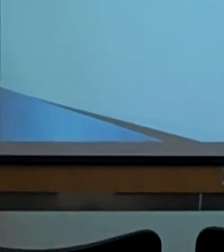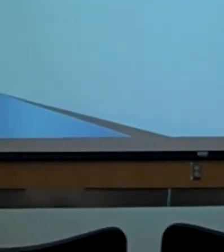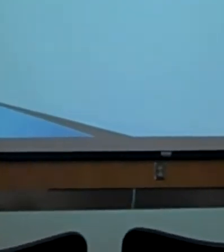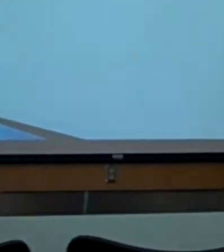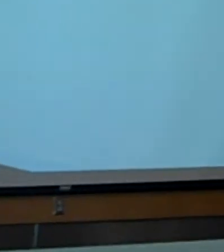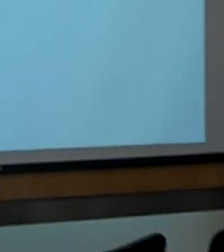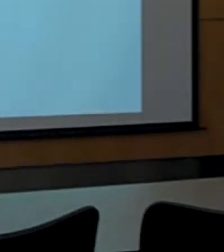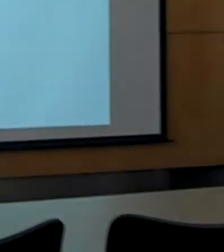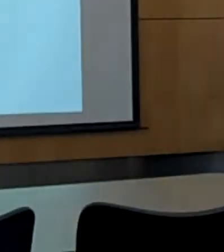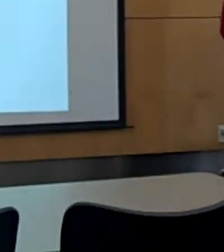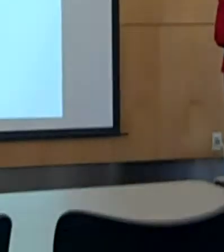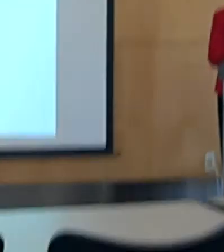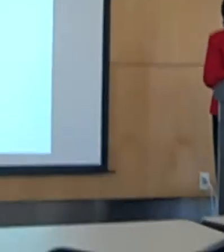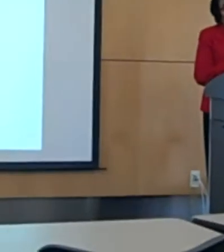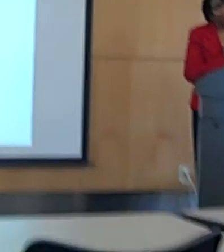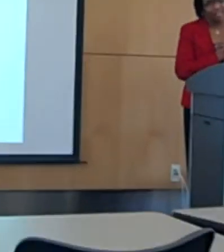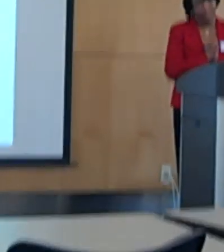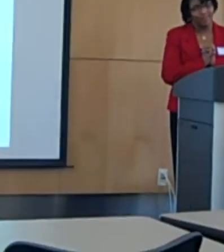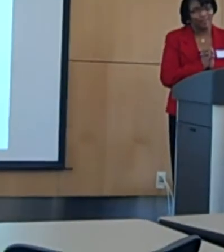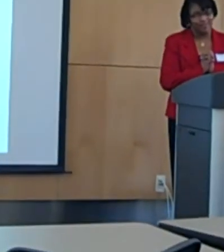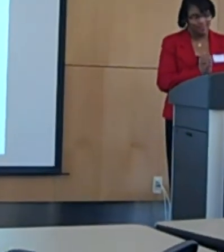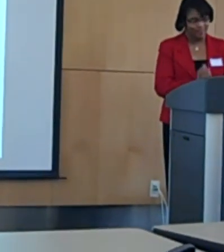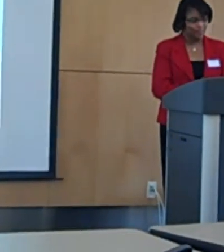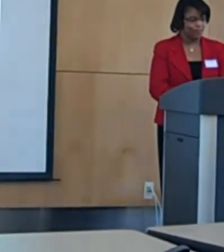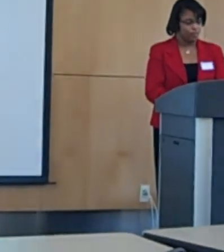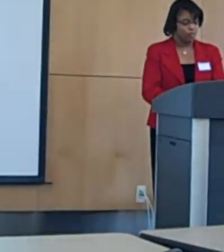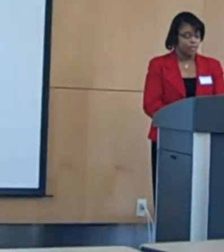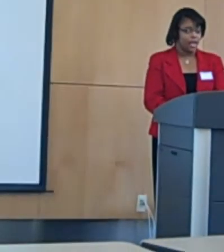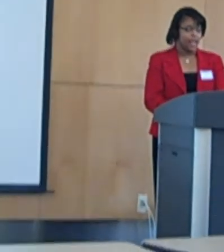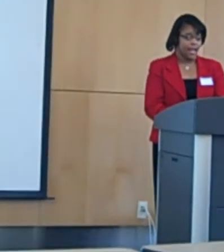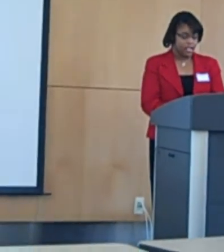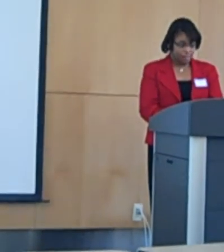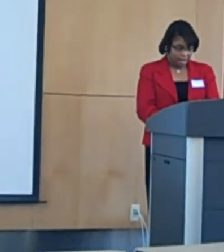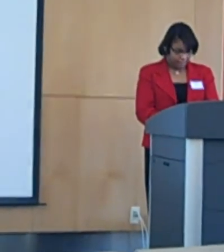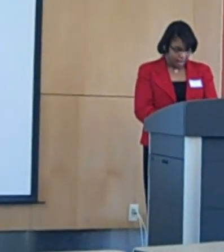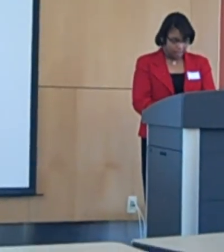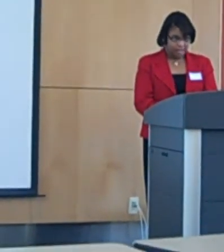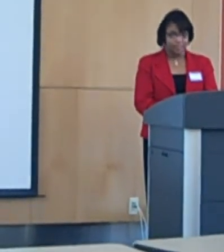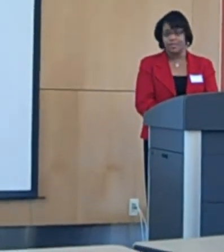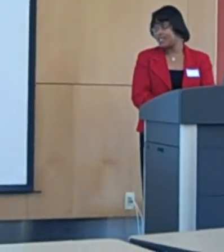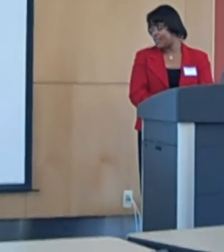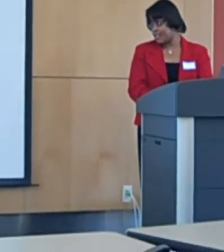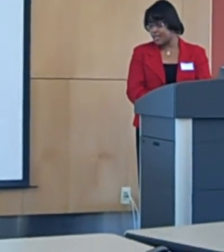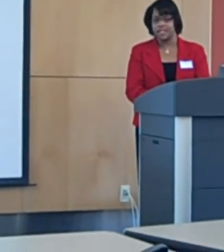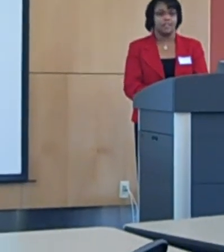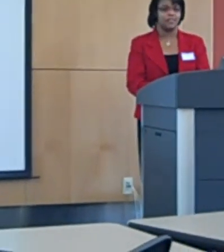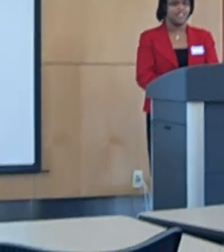support. I couldn't have done it without you. you. And to my father, Joseph Stokes,